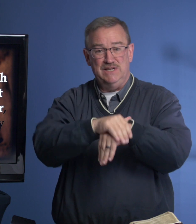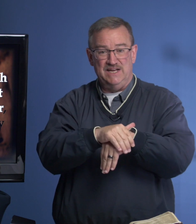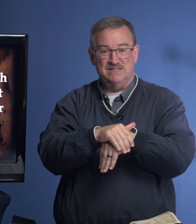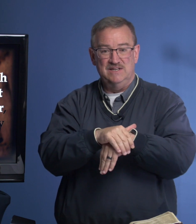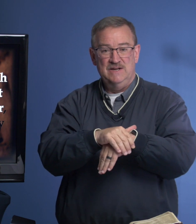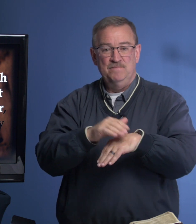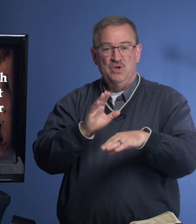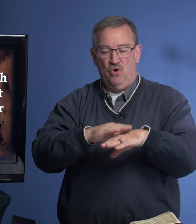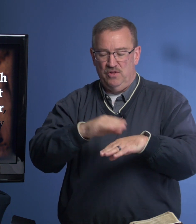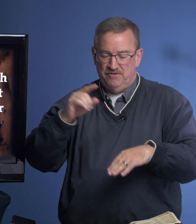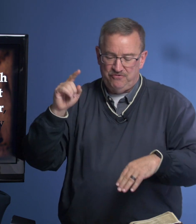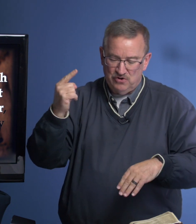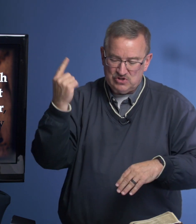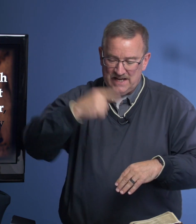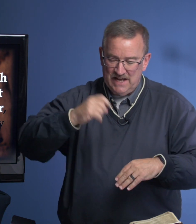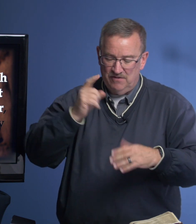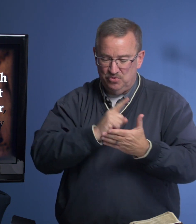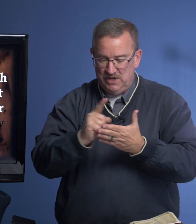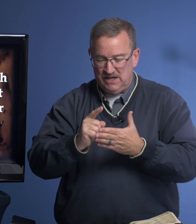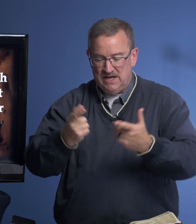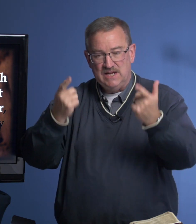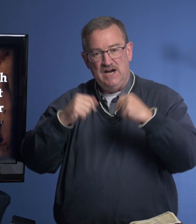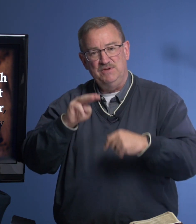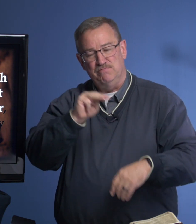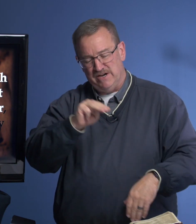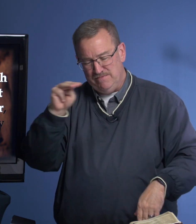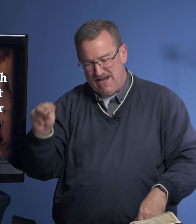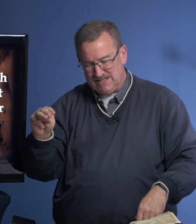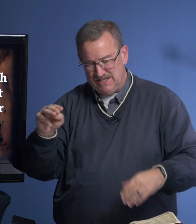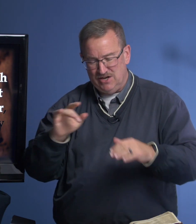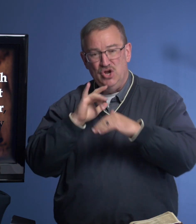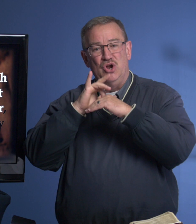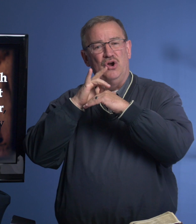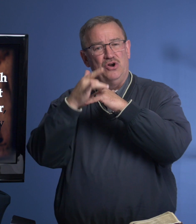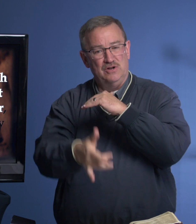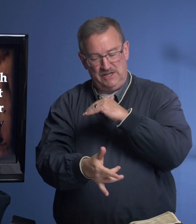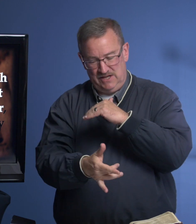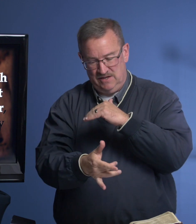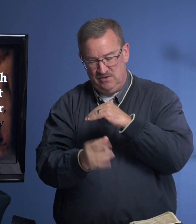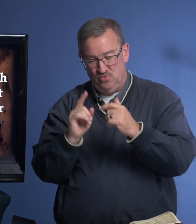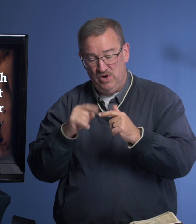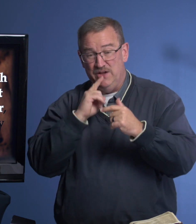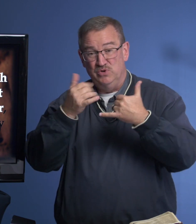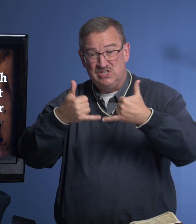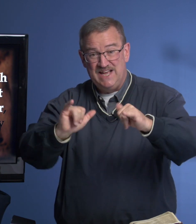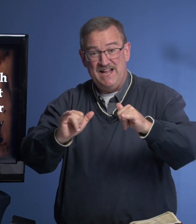nights. On the first day of the week, cometh Mary Magdalene early, when it was yet